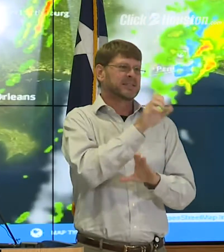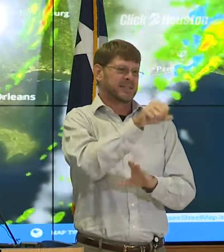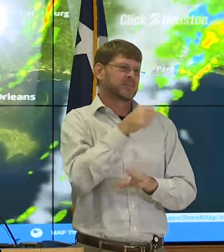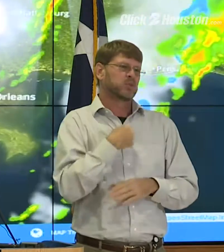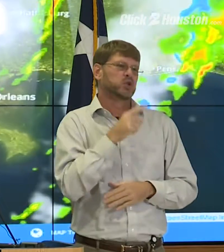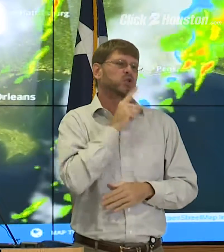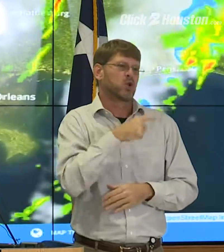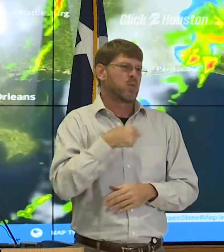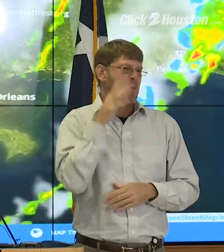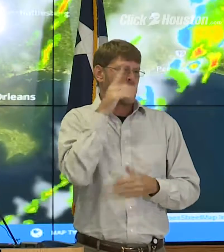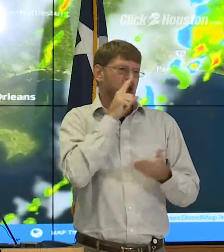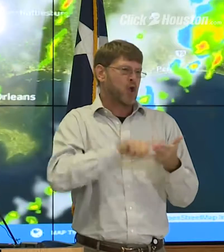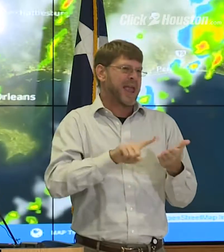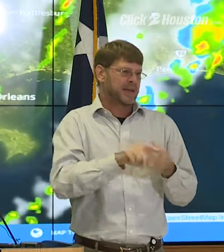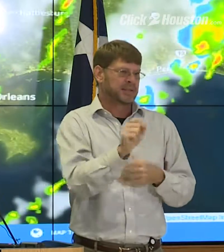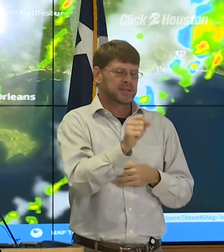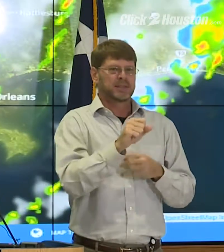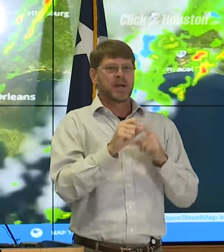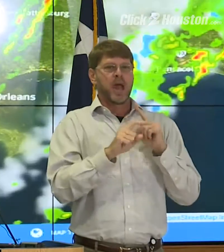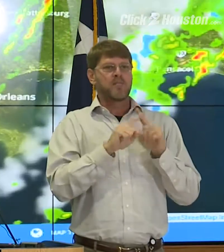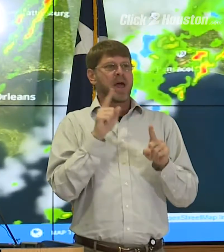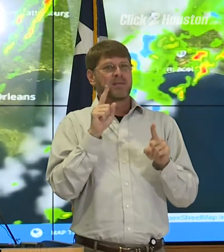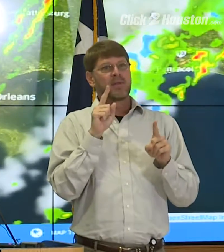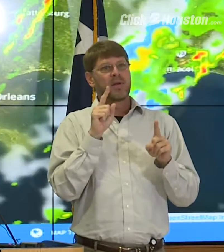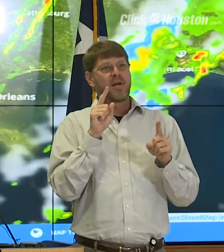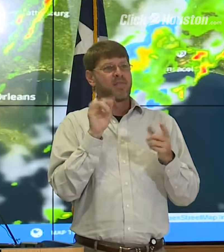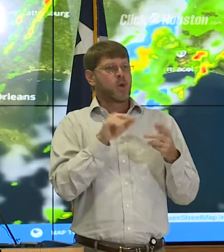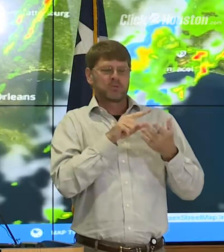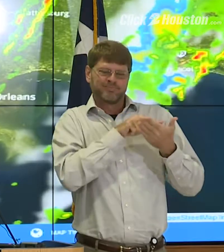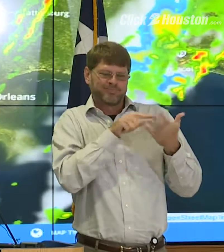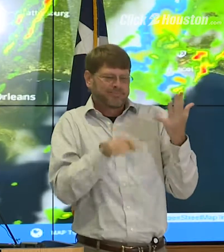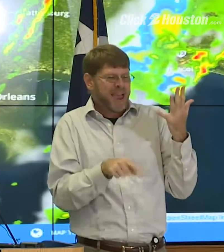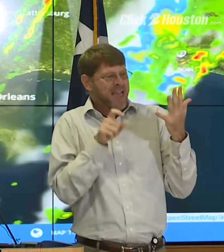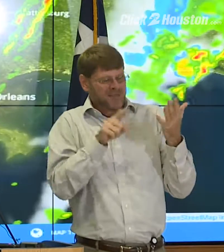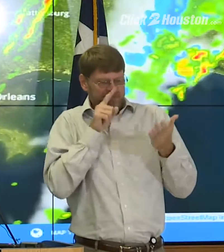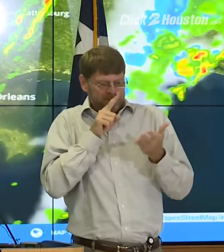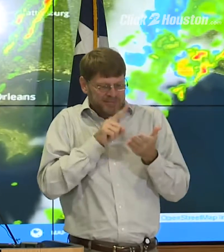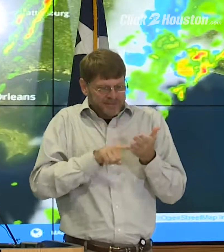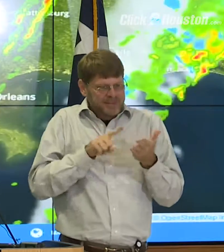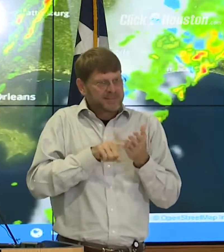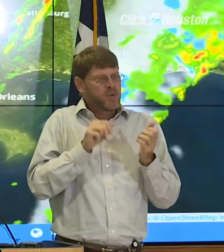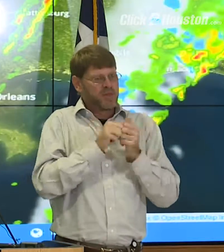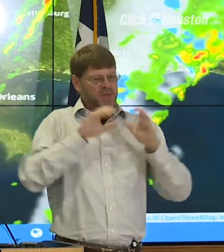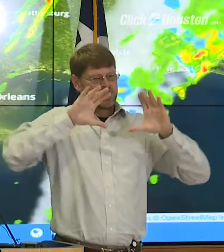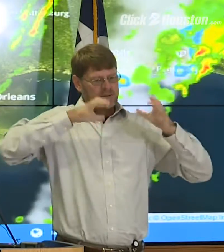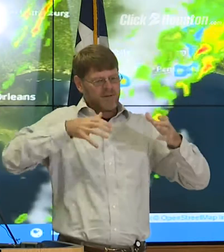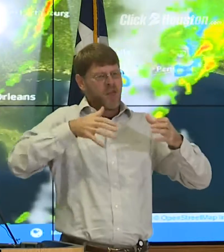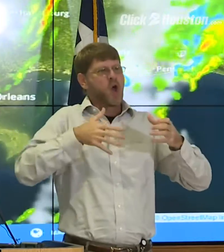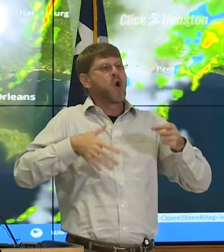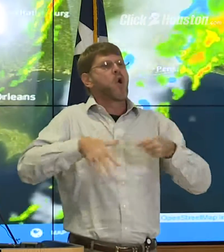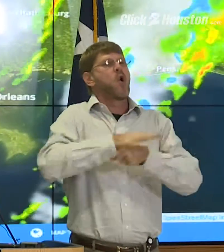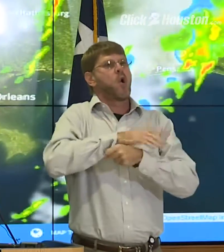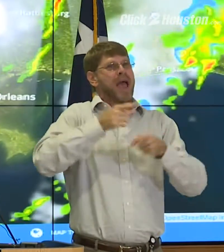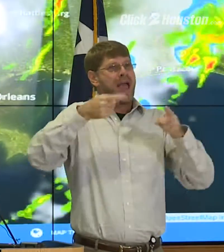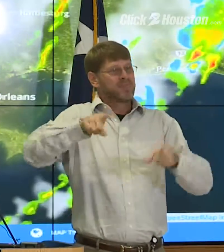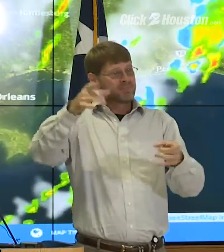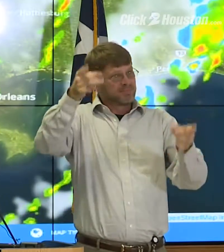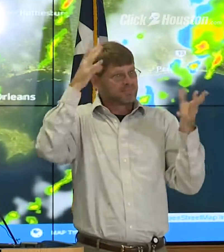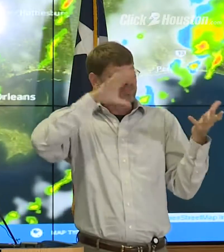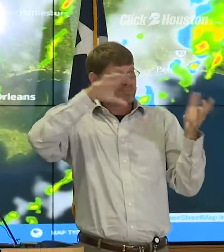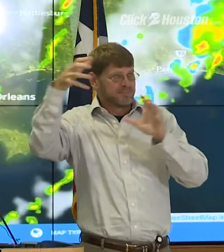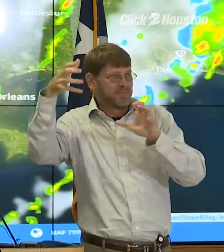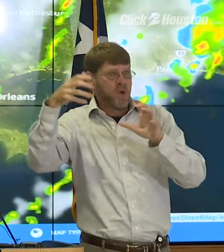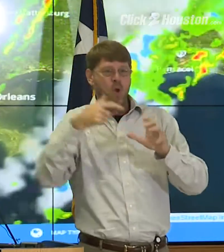is something I'm certain that we'll look at. But again, these things need to be examined in the context of the entire disaster and we